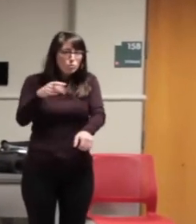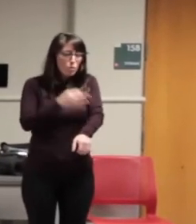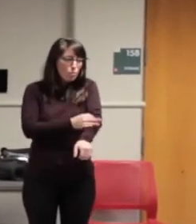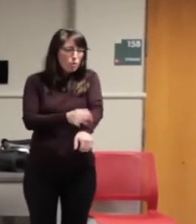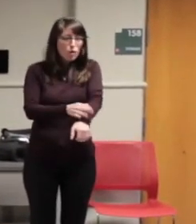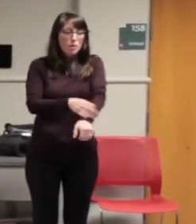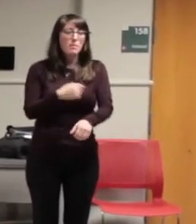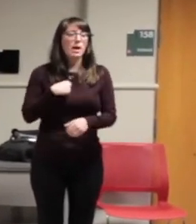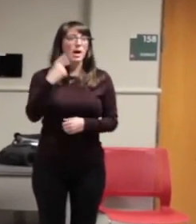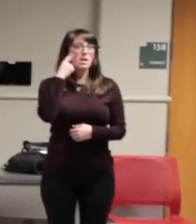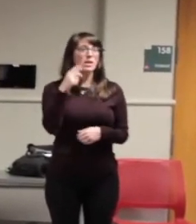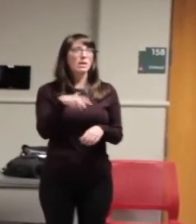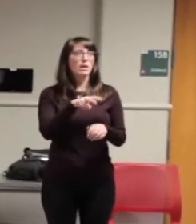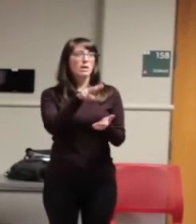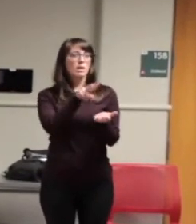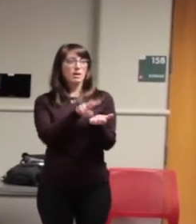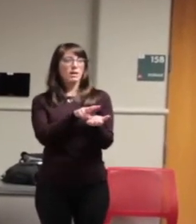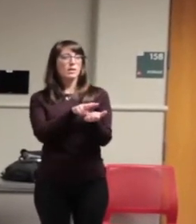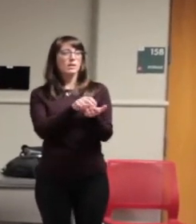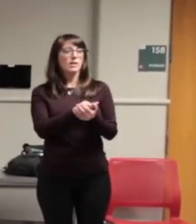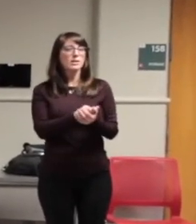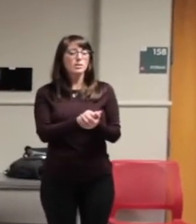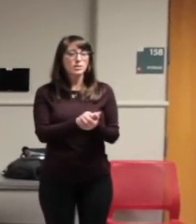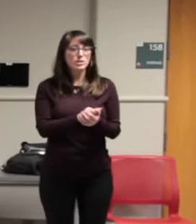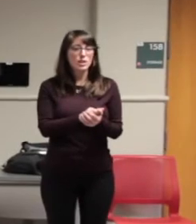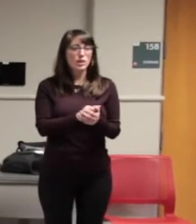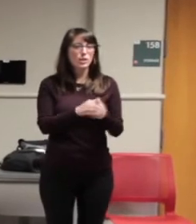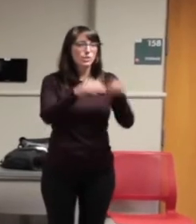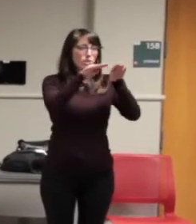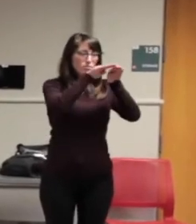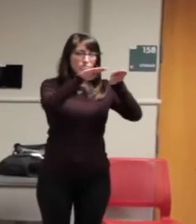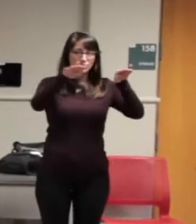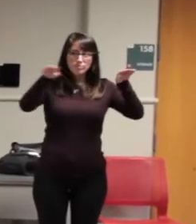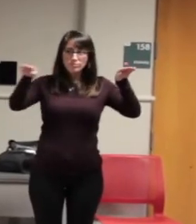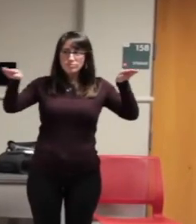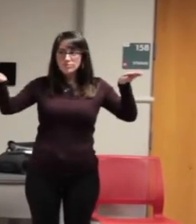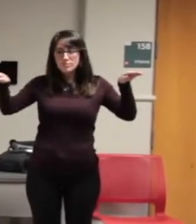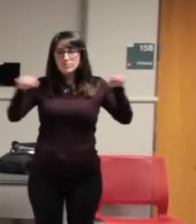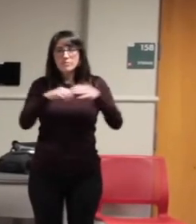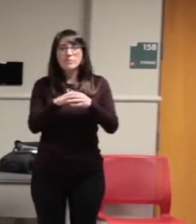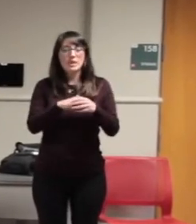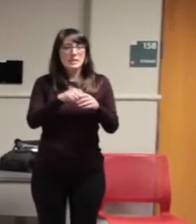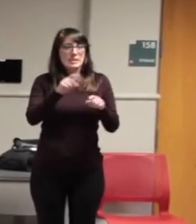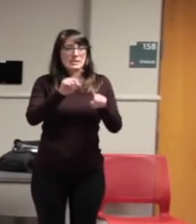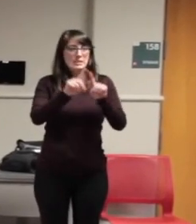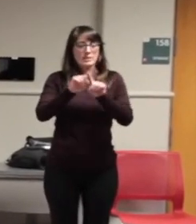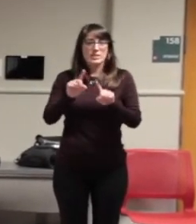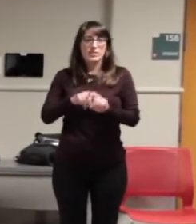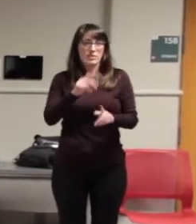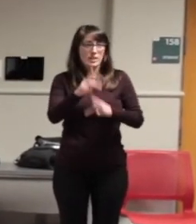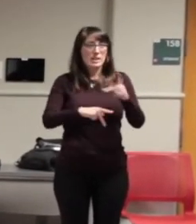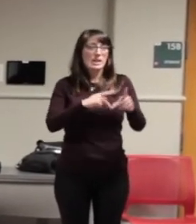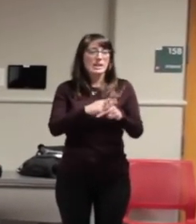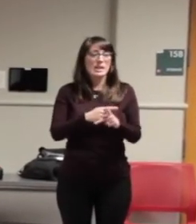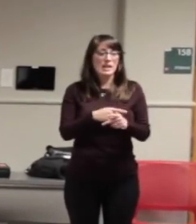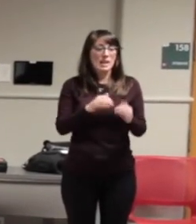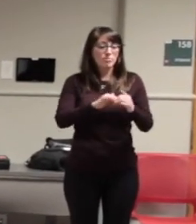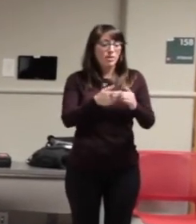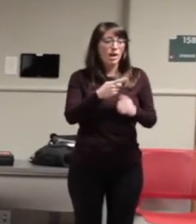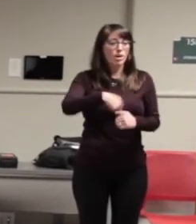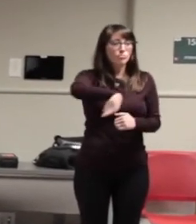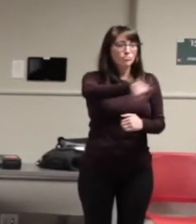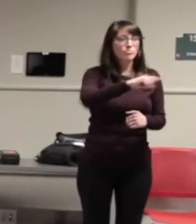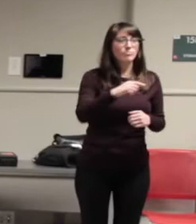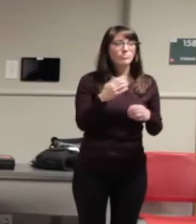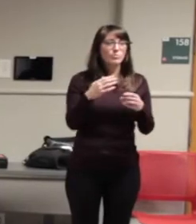softly lining up with the horizon horizontal lovers of different kinds and how you smile with friends at